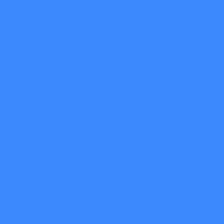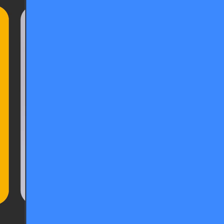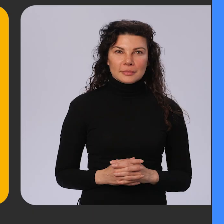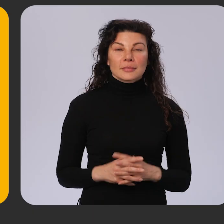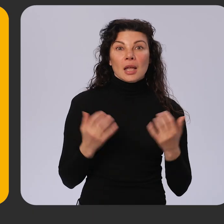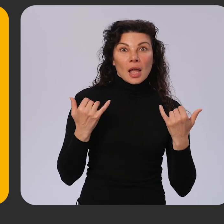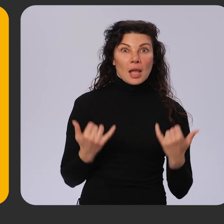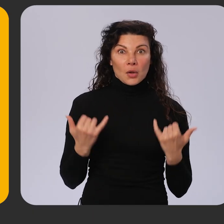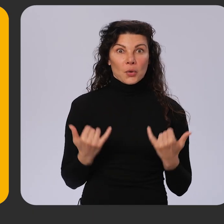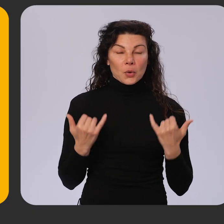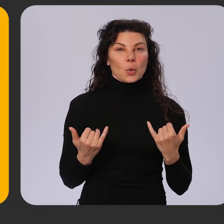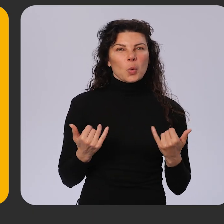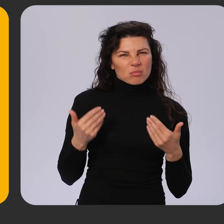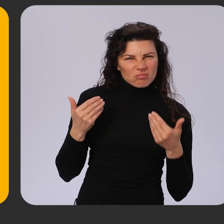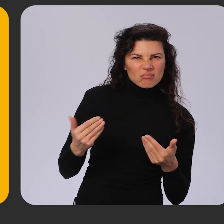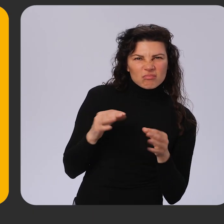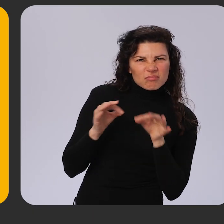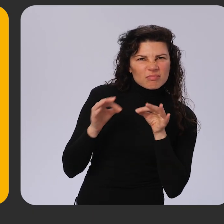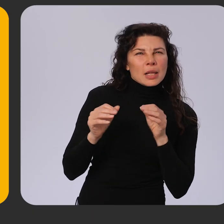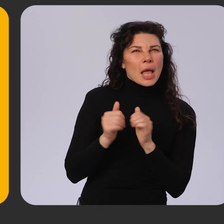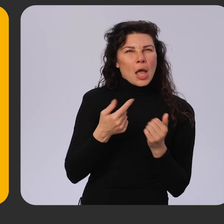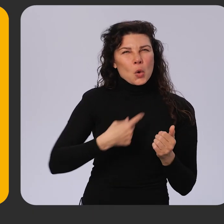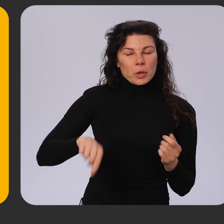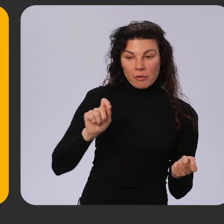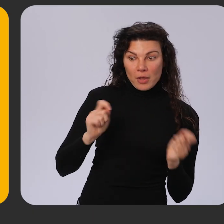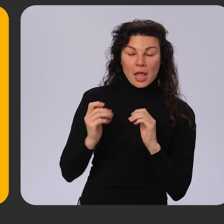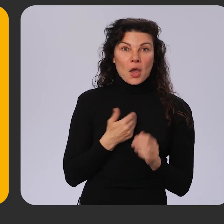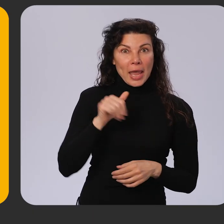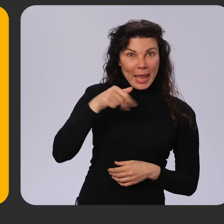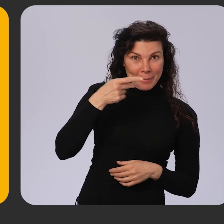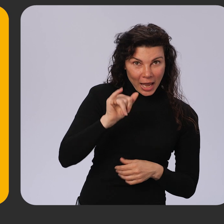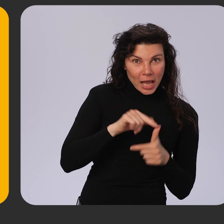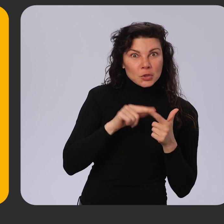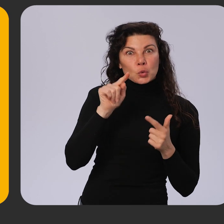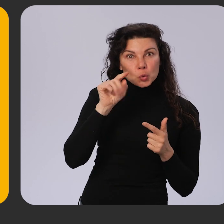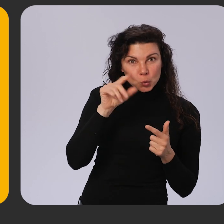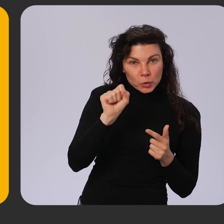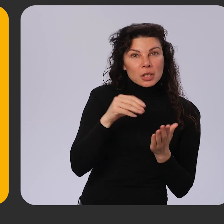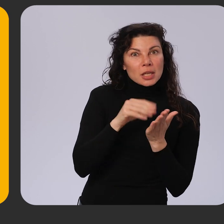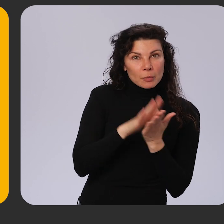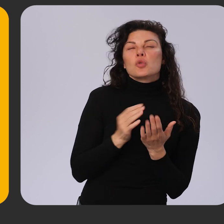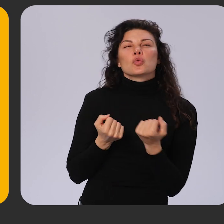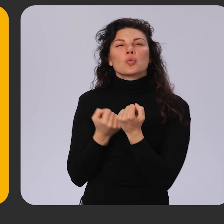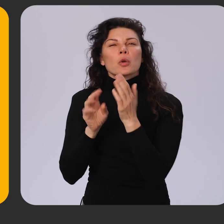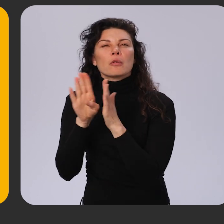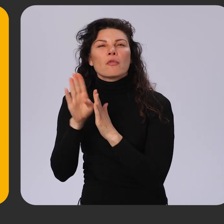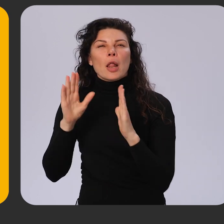Now, let's talk about how we are evolving our APIs, tools, and documentation to support developers throughout